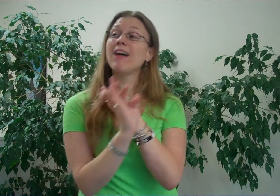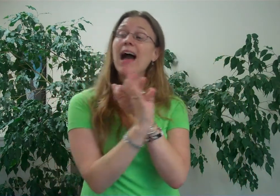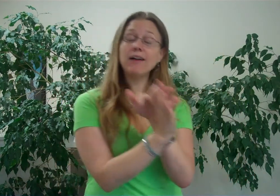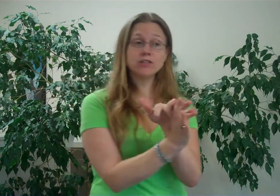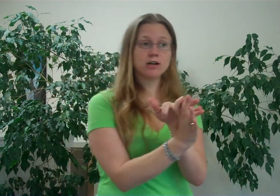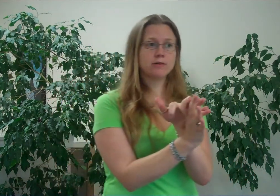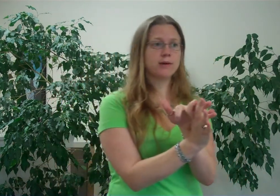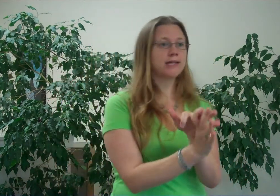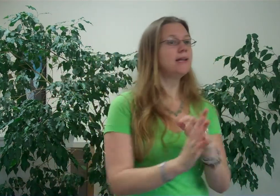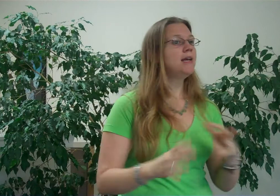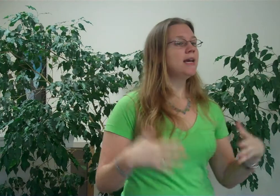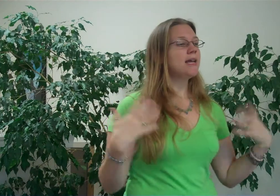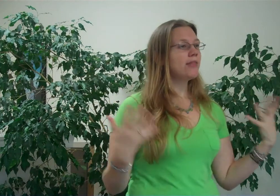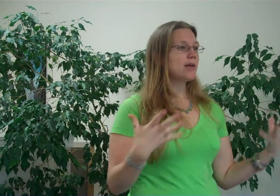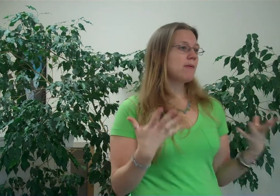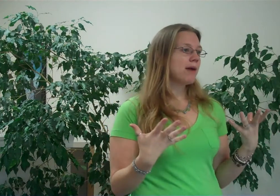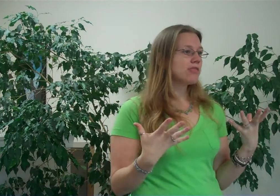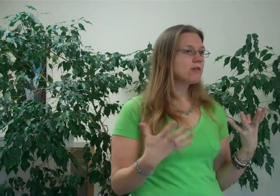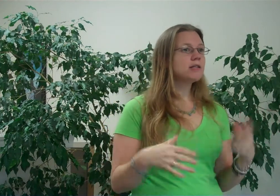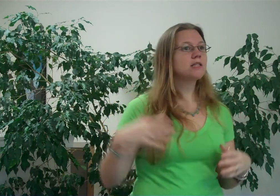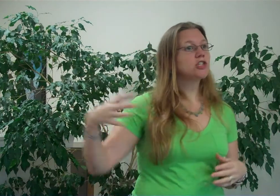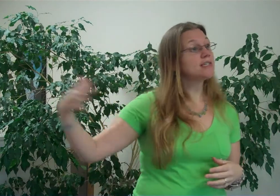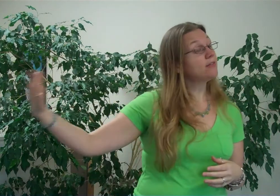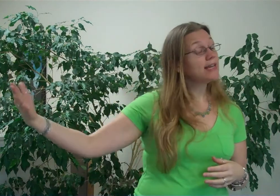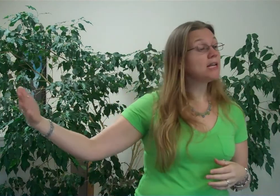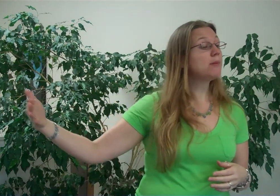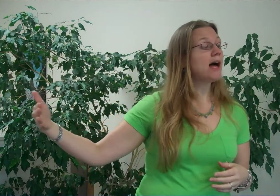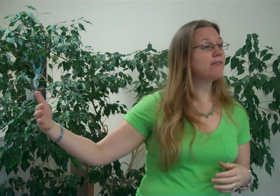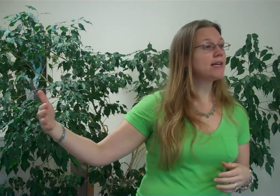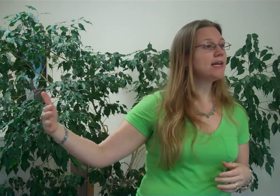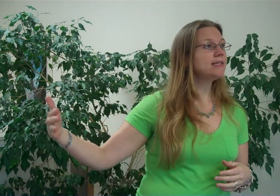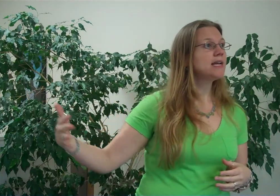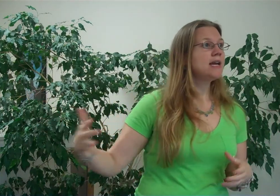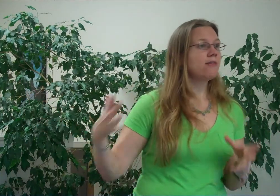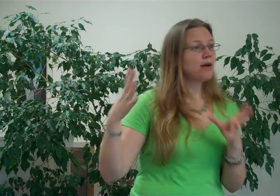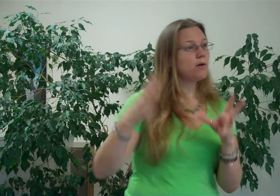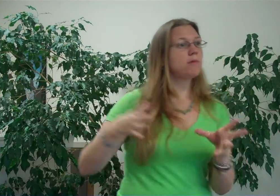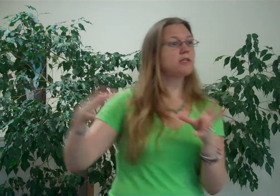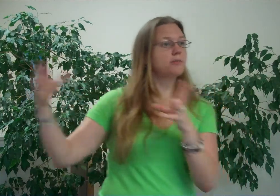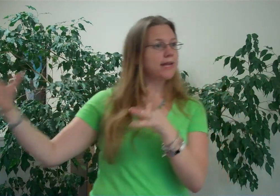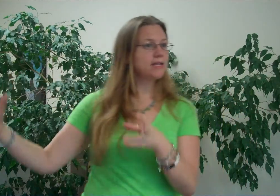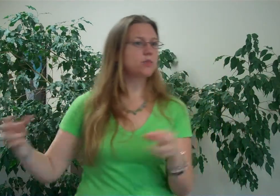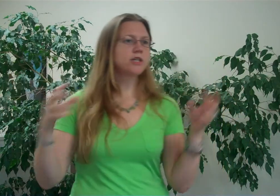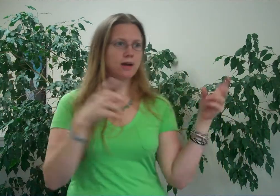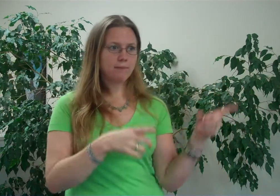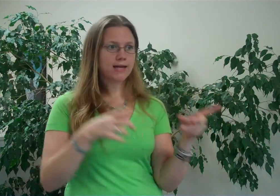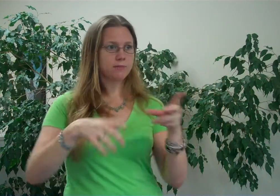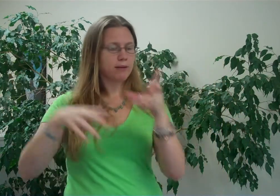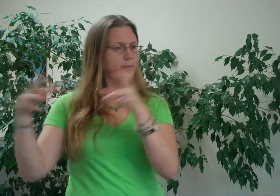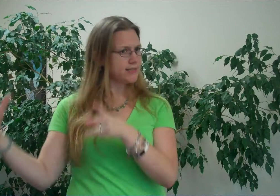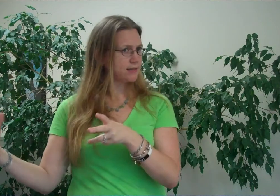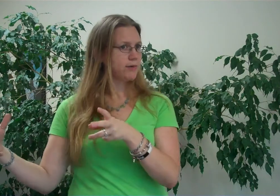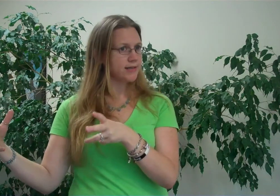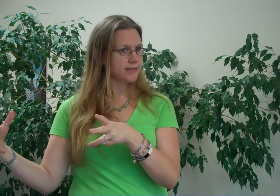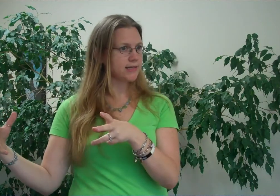after I was pregnant. And now that I'm in my 30s and just now thinking about having kids, if I want multiple kids, we're talking back-to-back pregnancies.